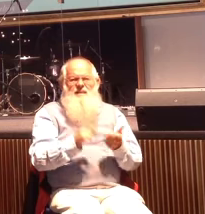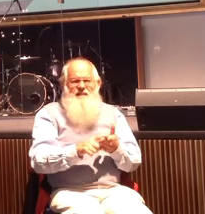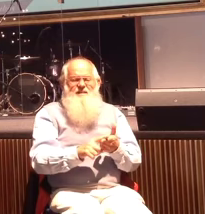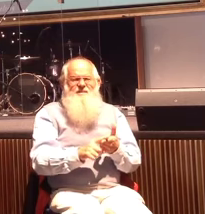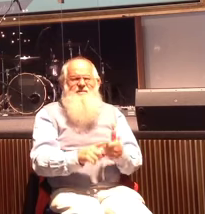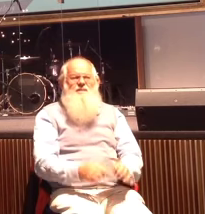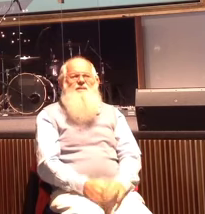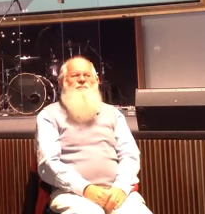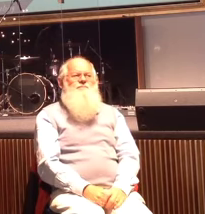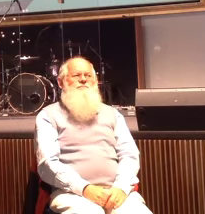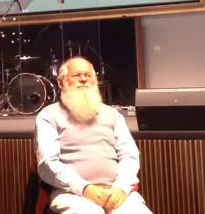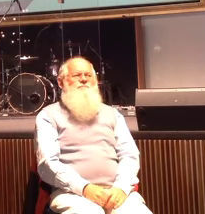It was Jesus.